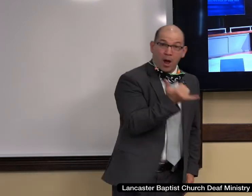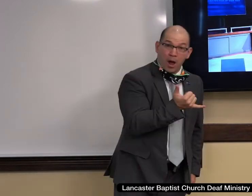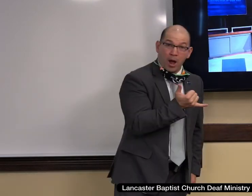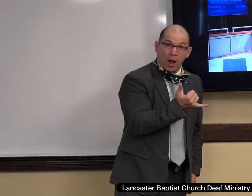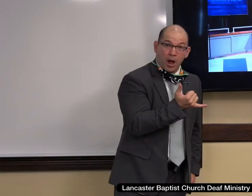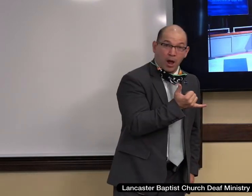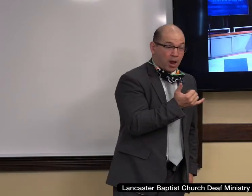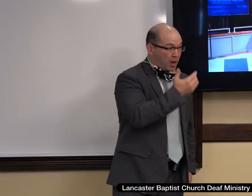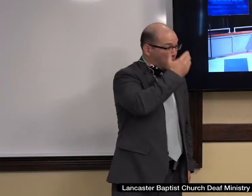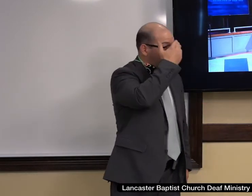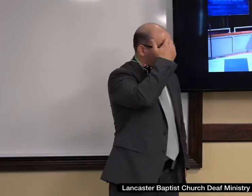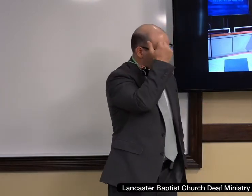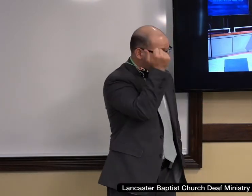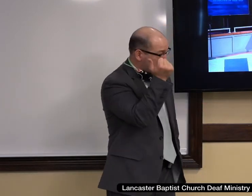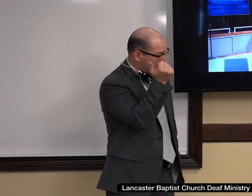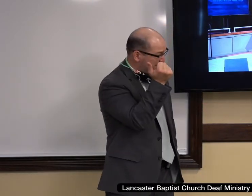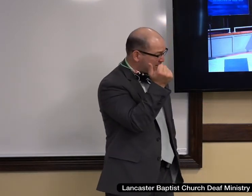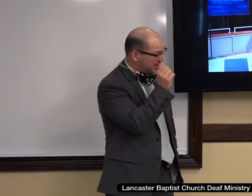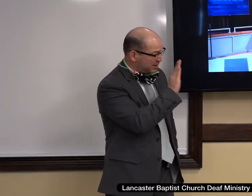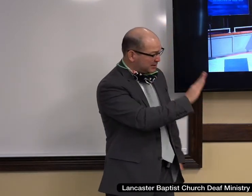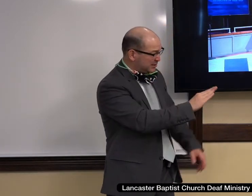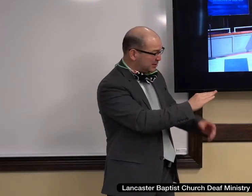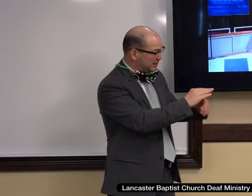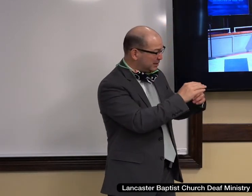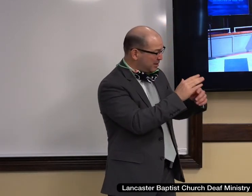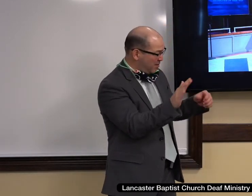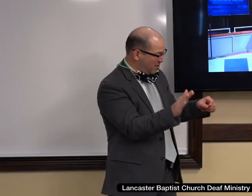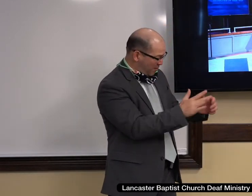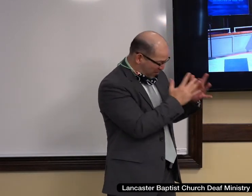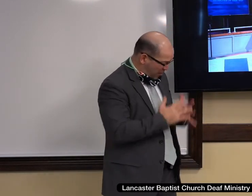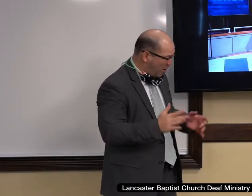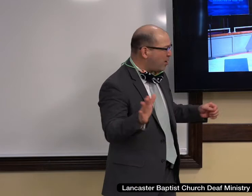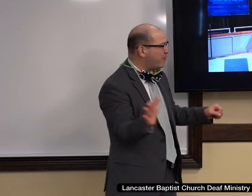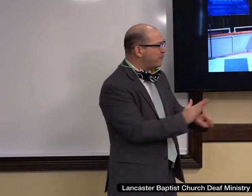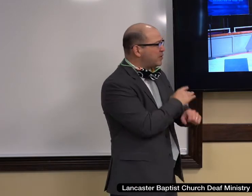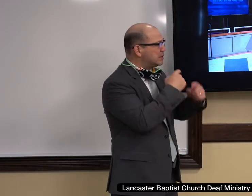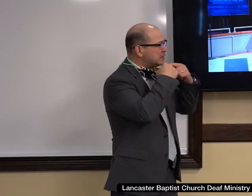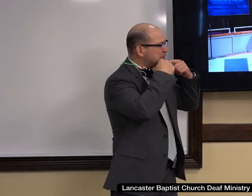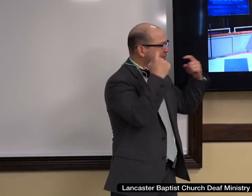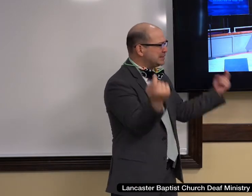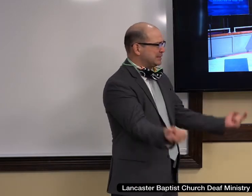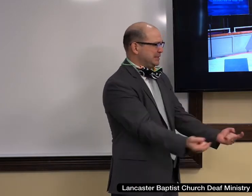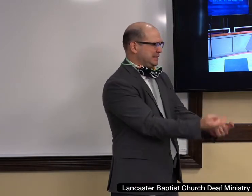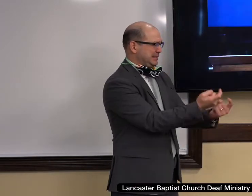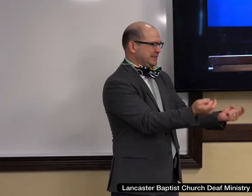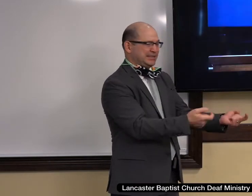But we need to stop and say, what's underneath this? What's driving this behavior?